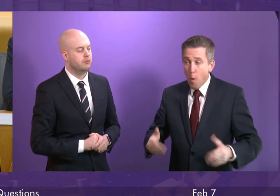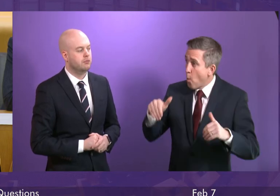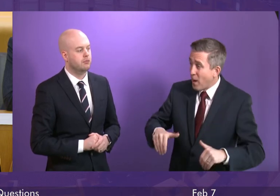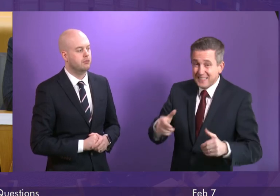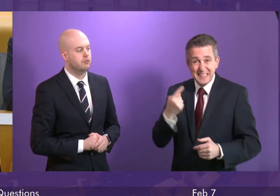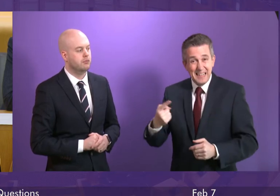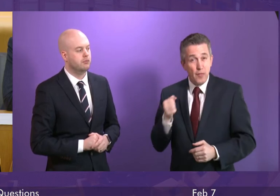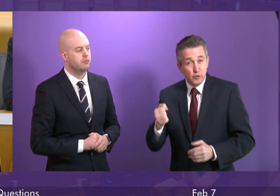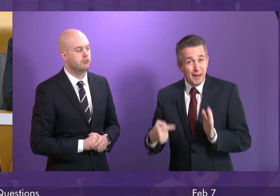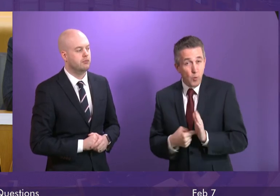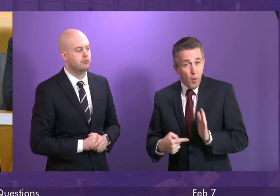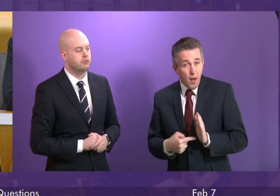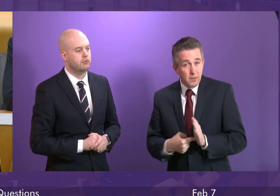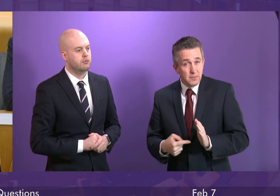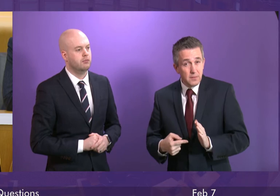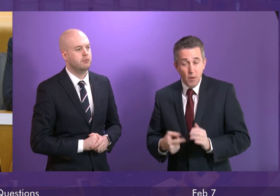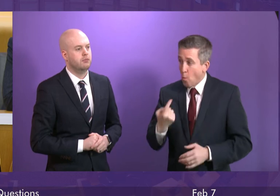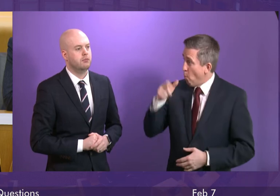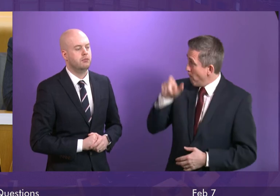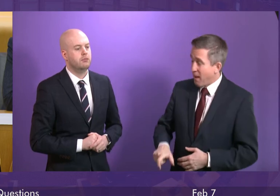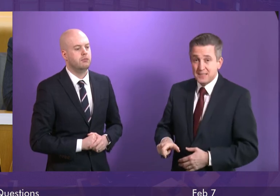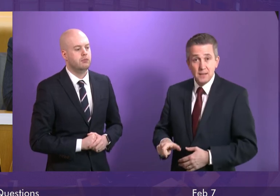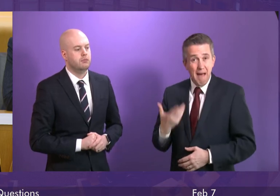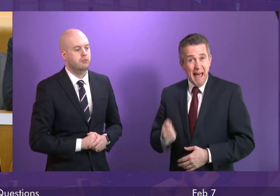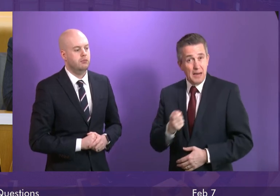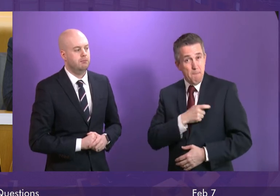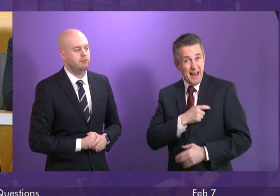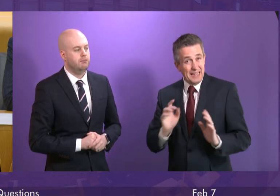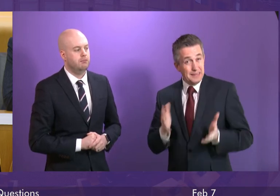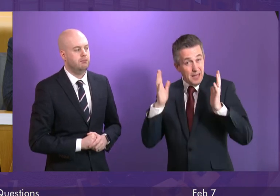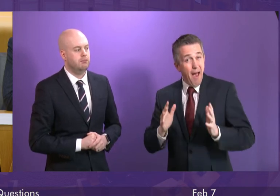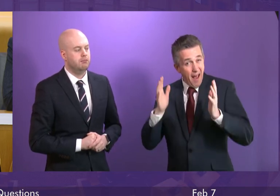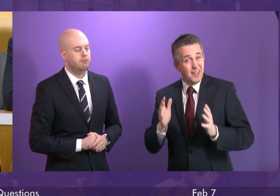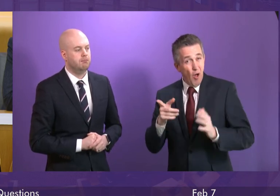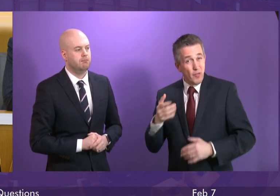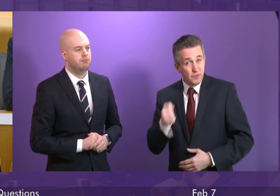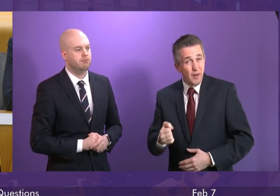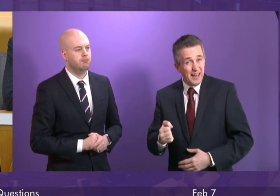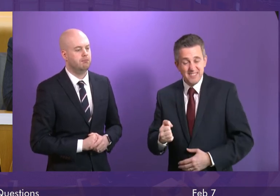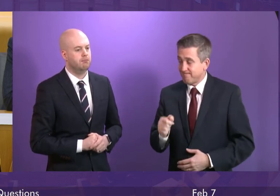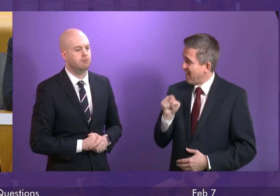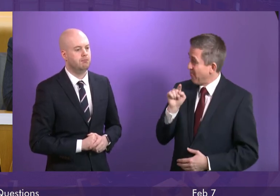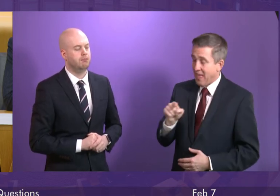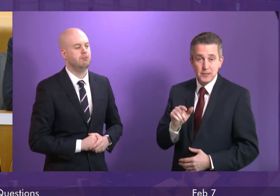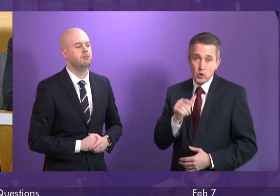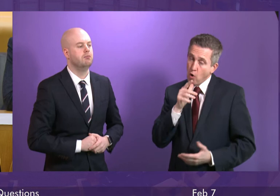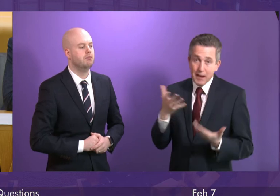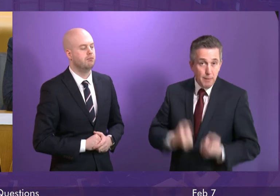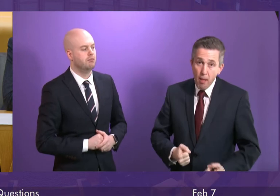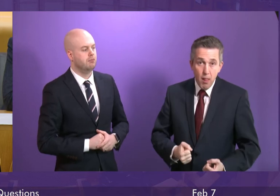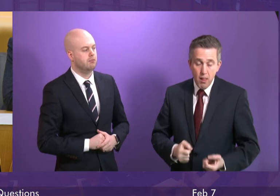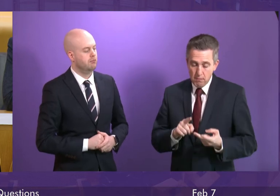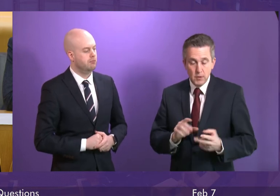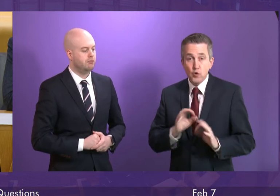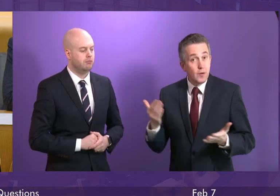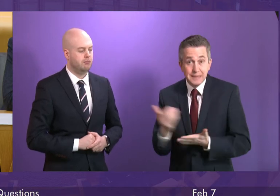toilet, a passenger reported as having a panic attack. This isn't acceptable, it isn't safe, and it isn't